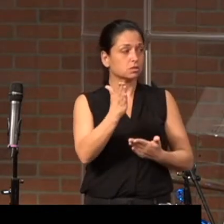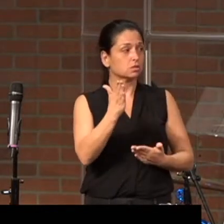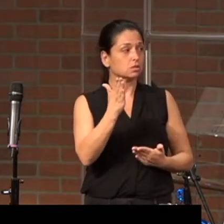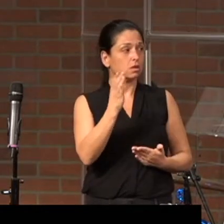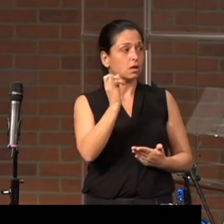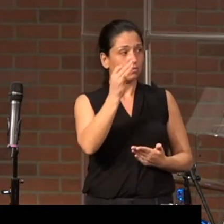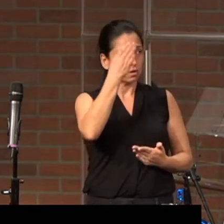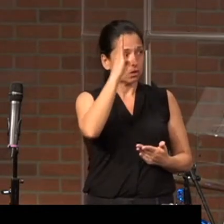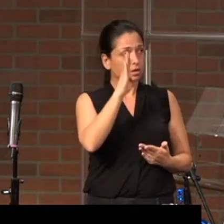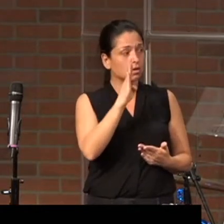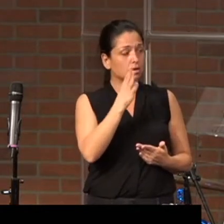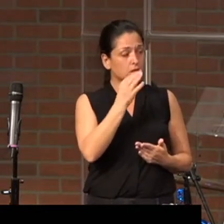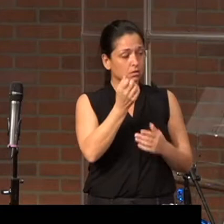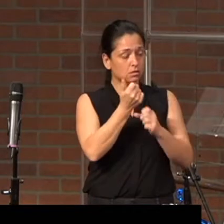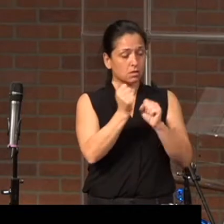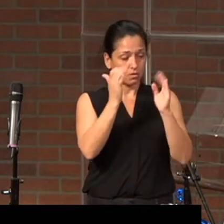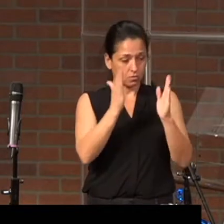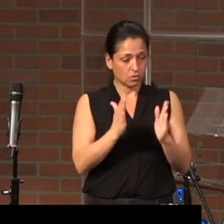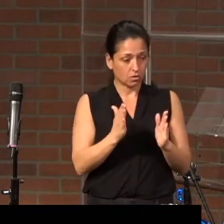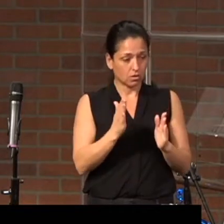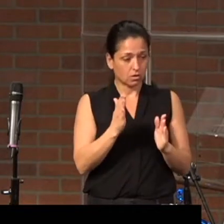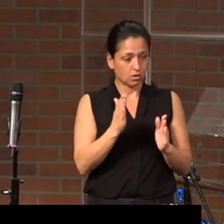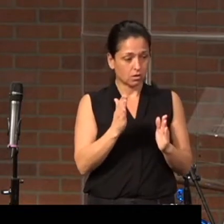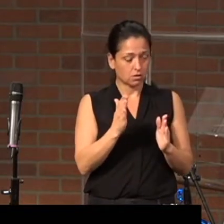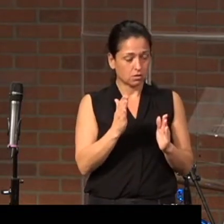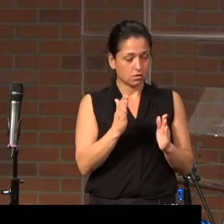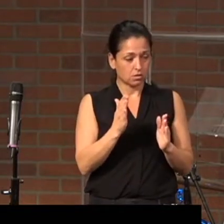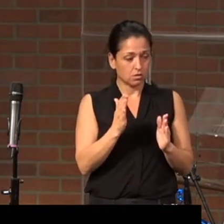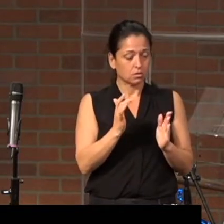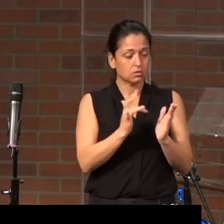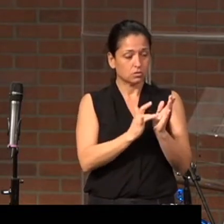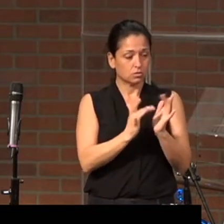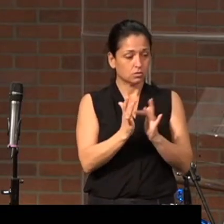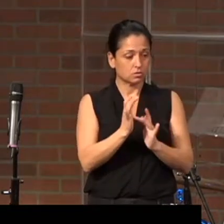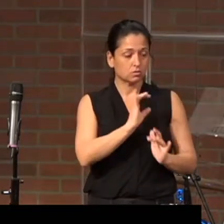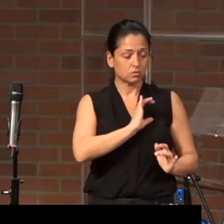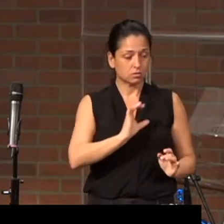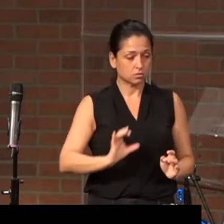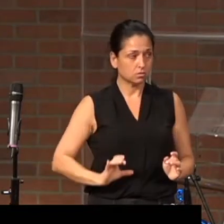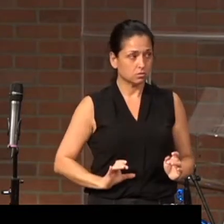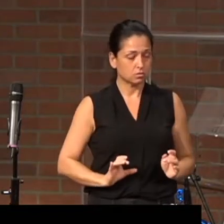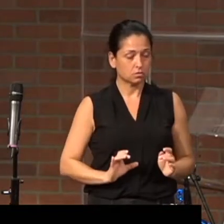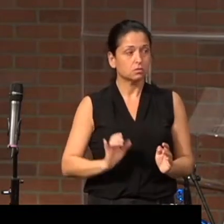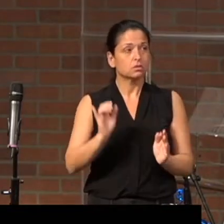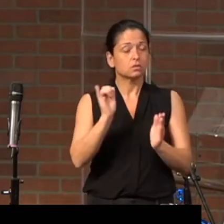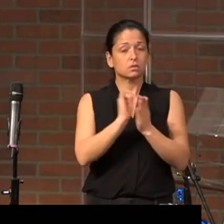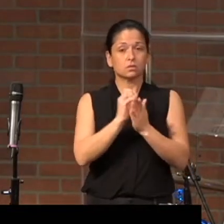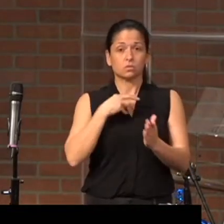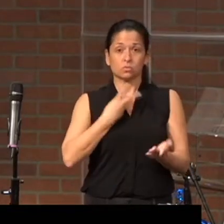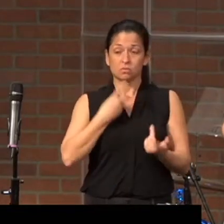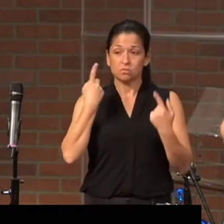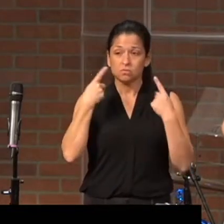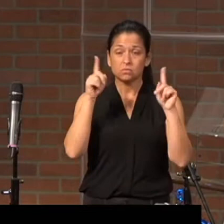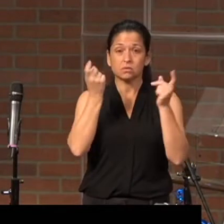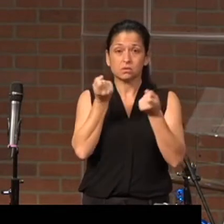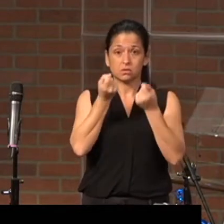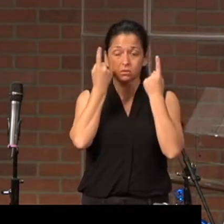of God and Savior, of our God and Savior, Jesus Christ. And when we realize that,